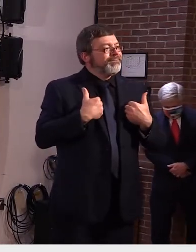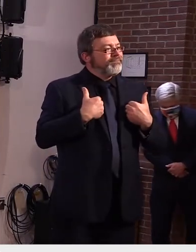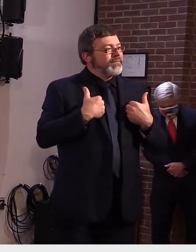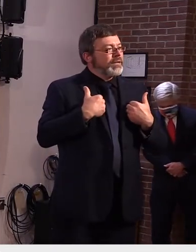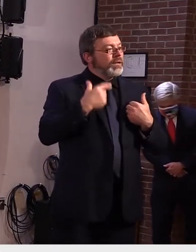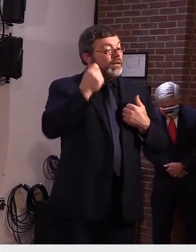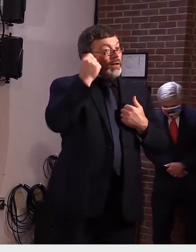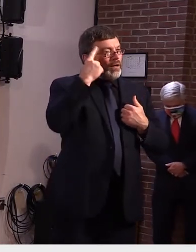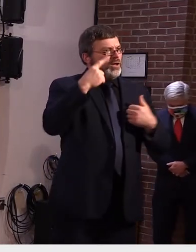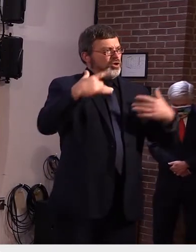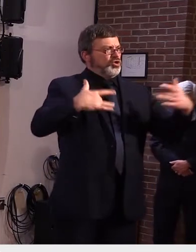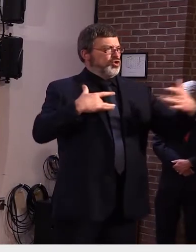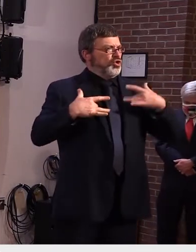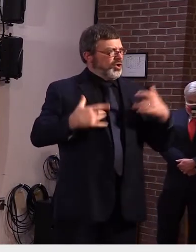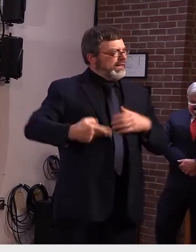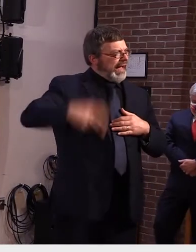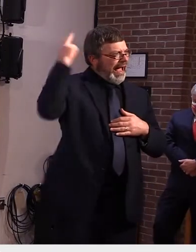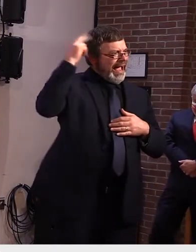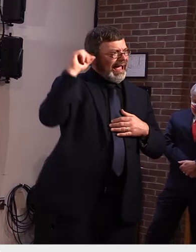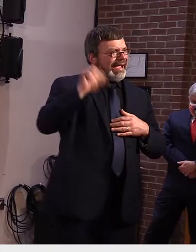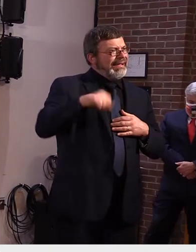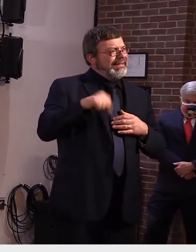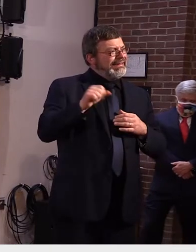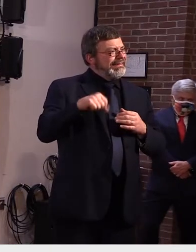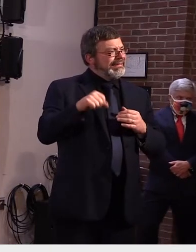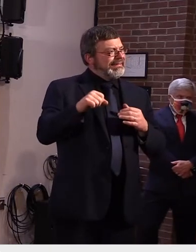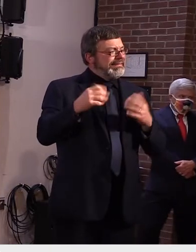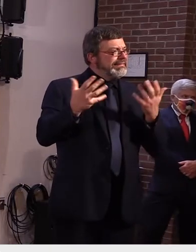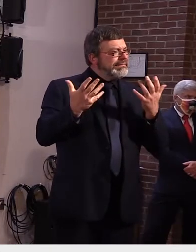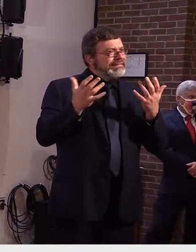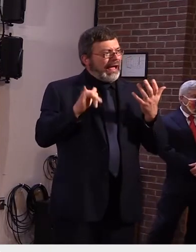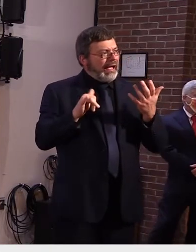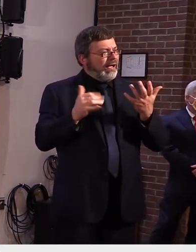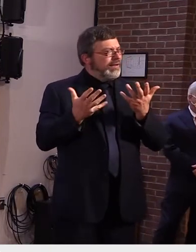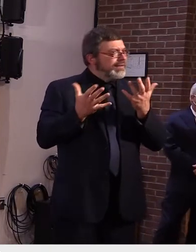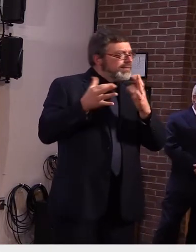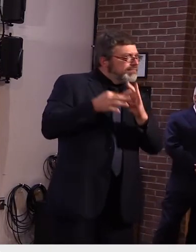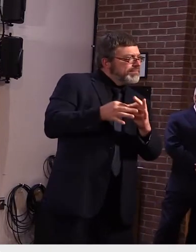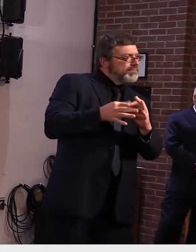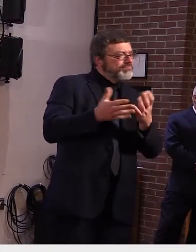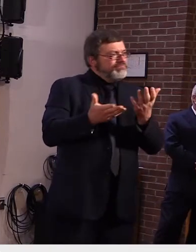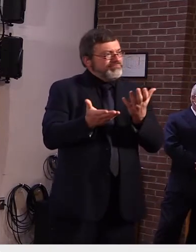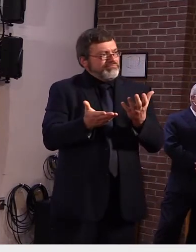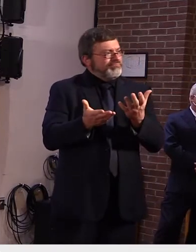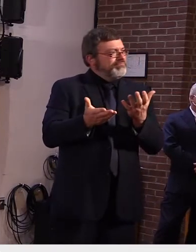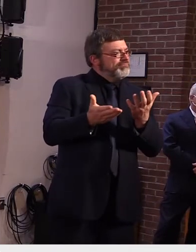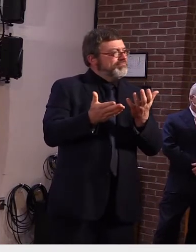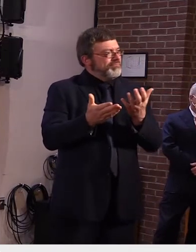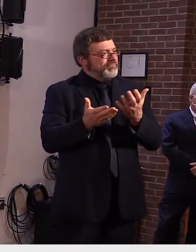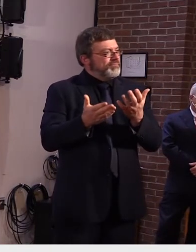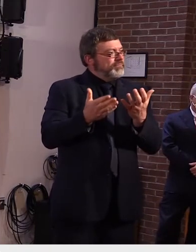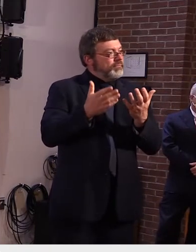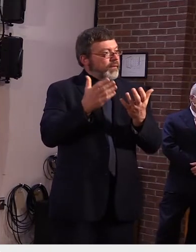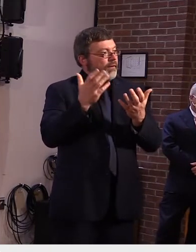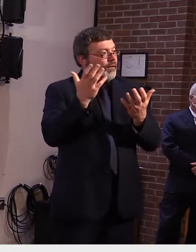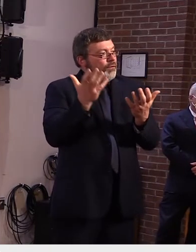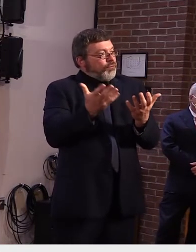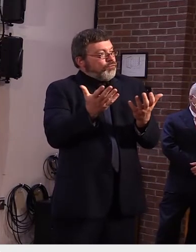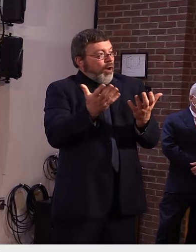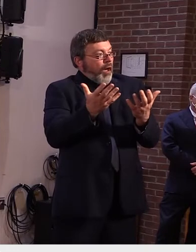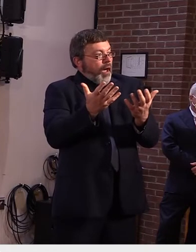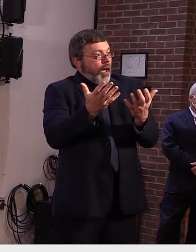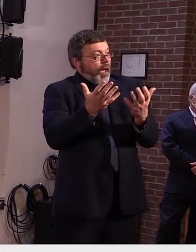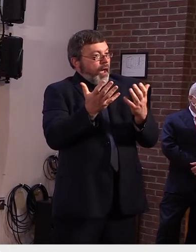if and when we will trigger off of um the the regular extended benefits program we triggered off of high extended